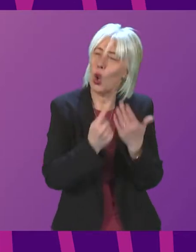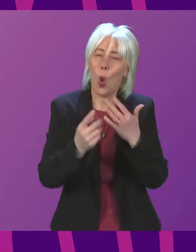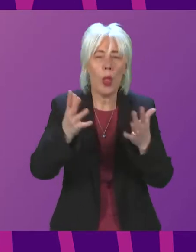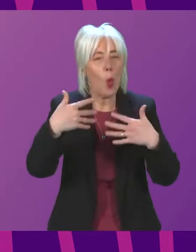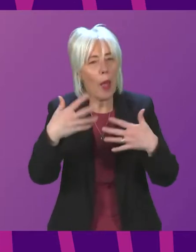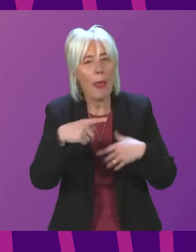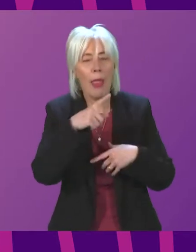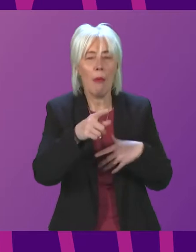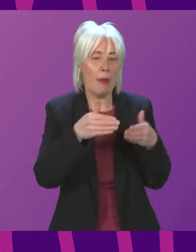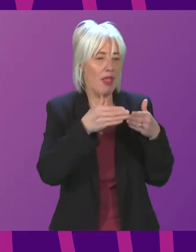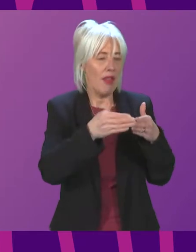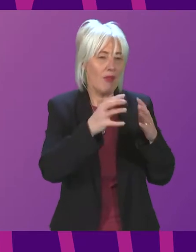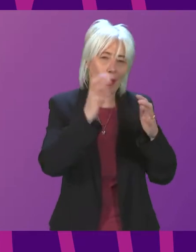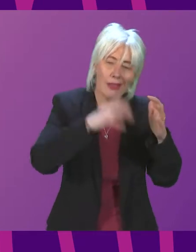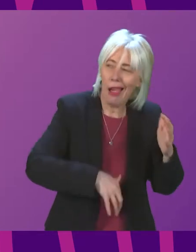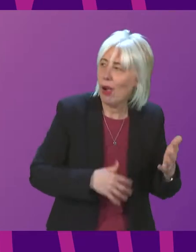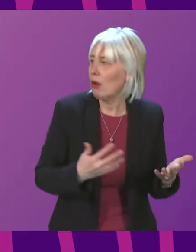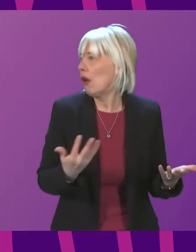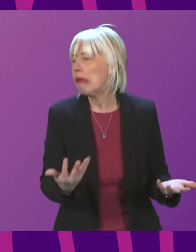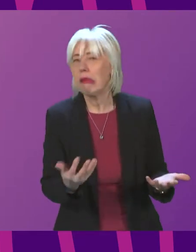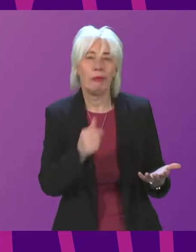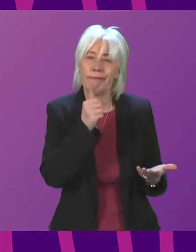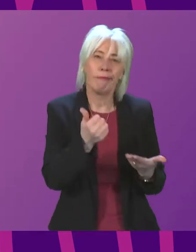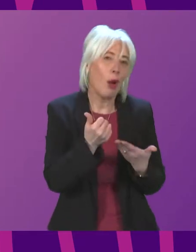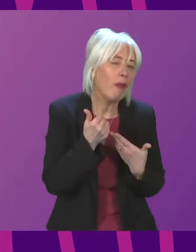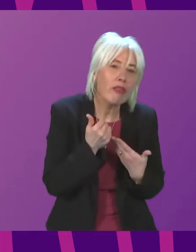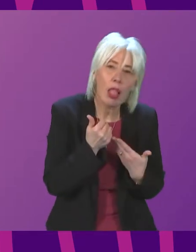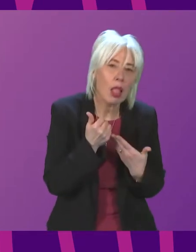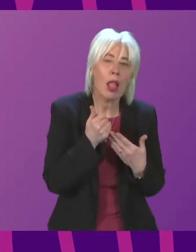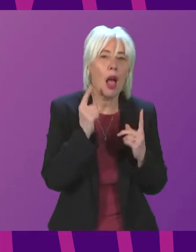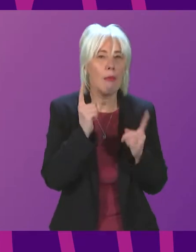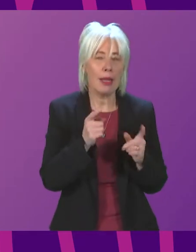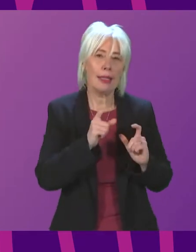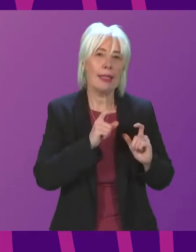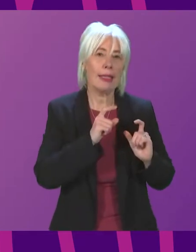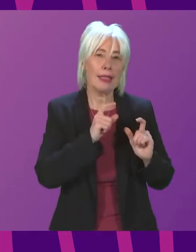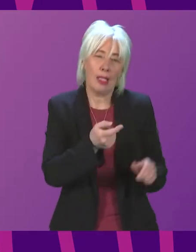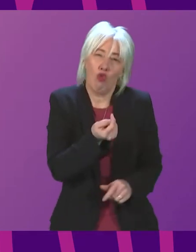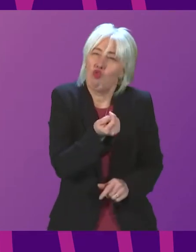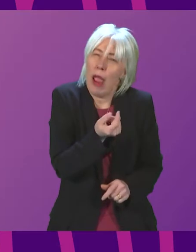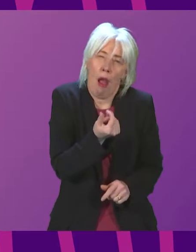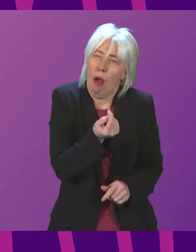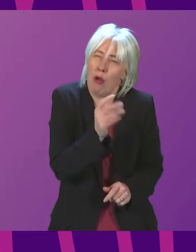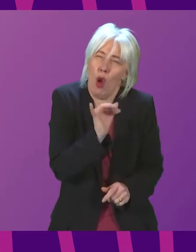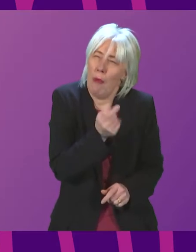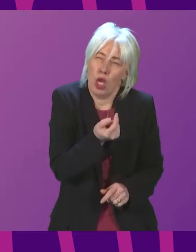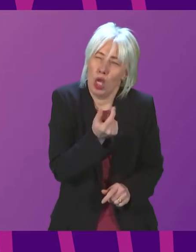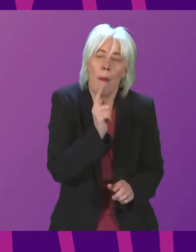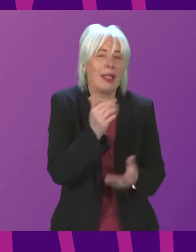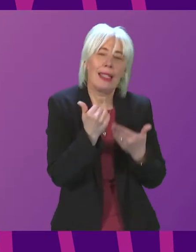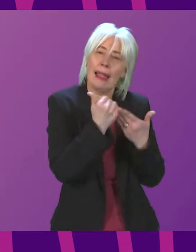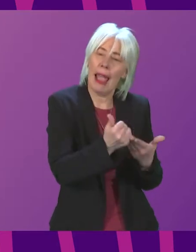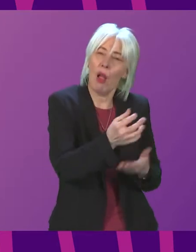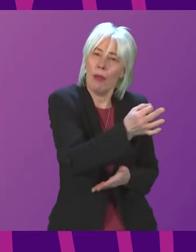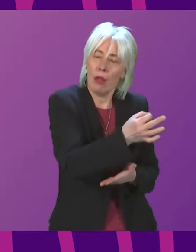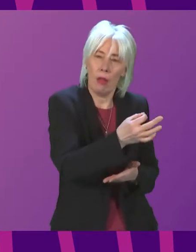because of vessel breakdown and while any breakdown is really unhelpful thankfully they are still relatively rare but that doesn't help a community that loses its